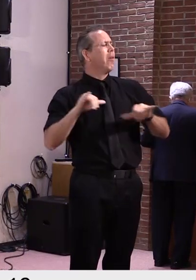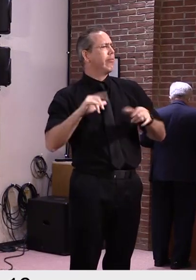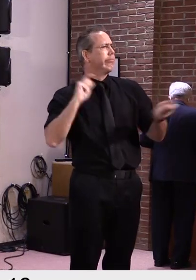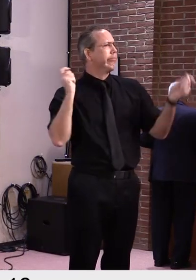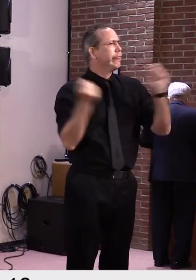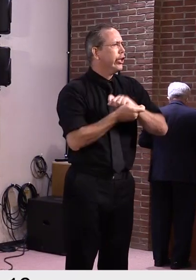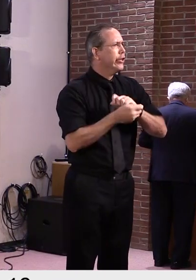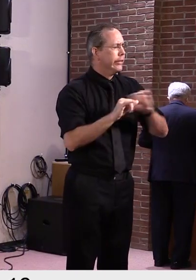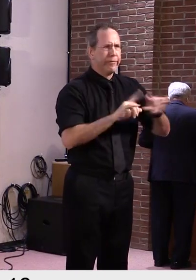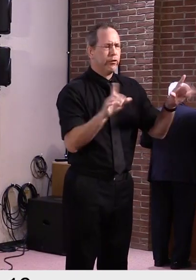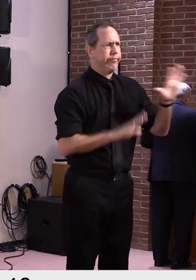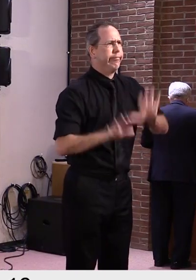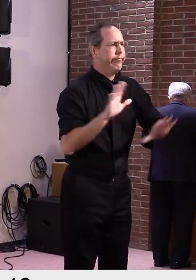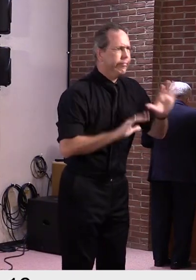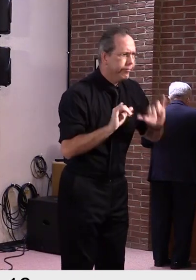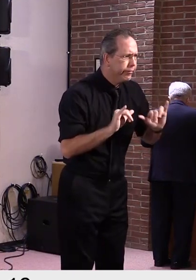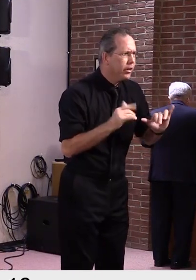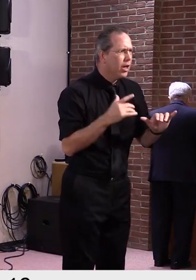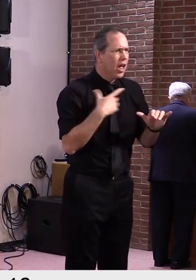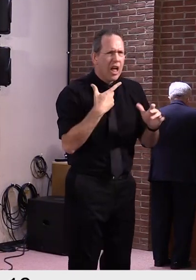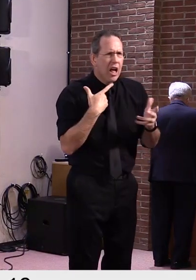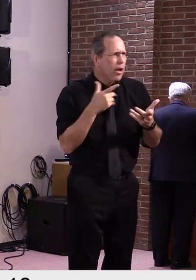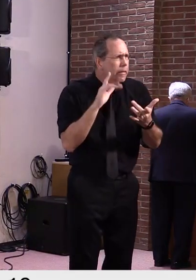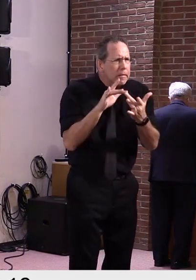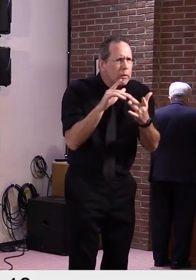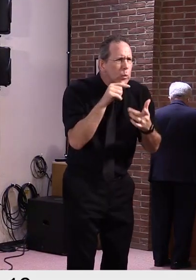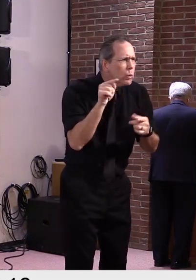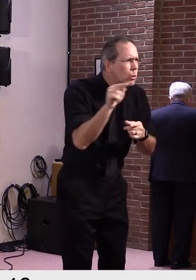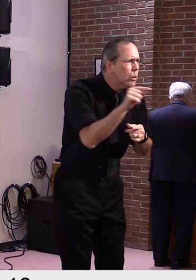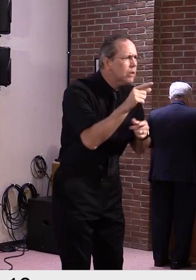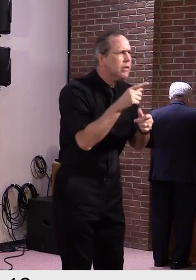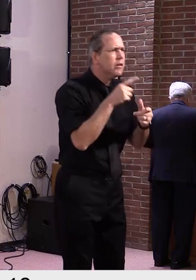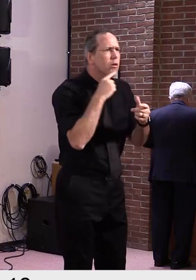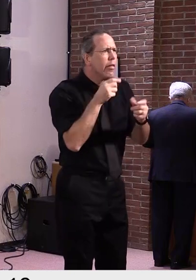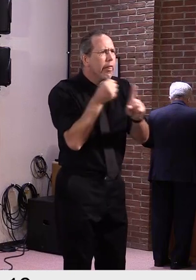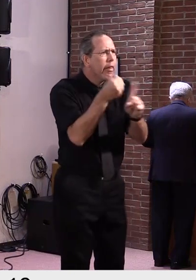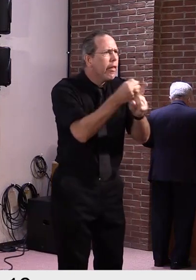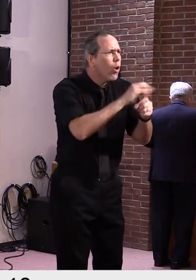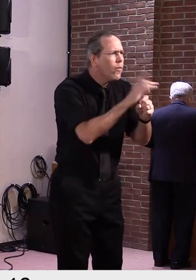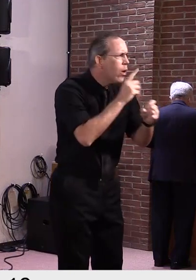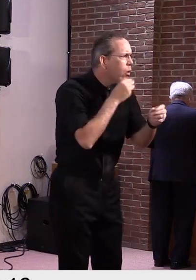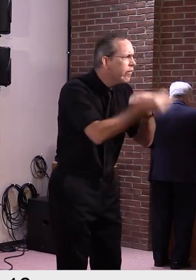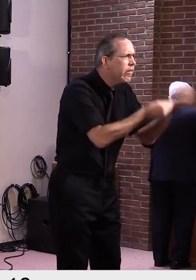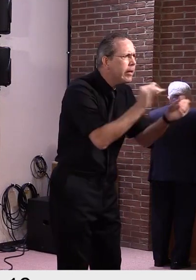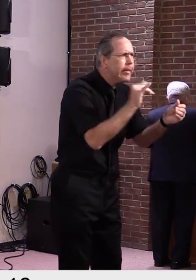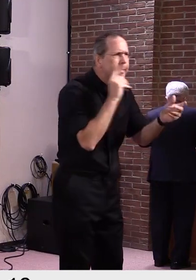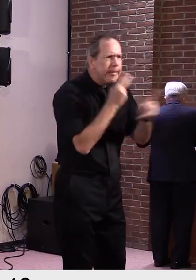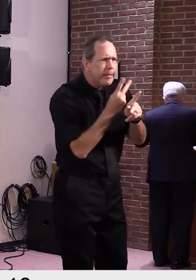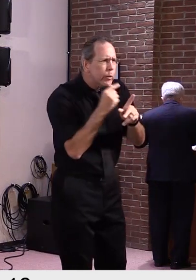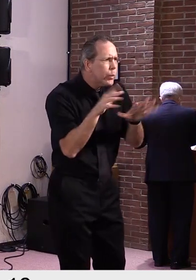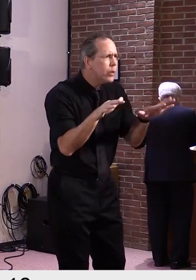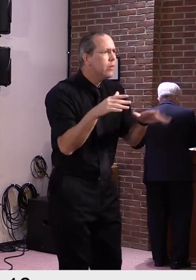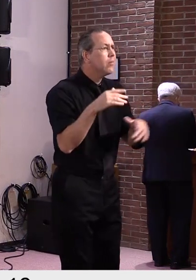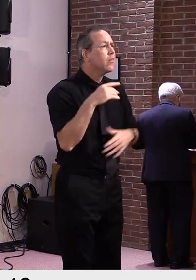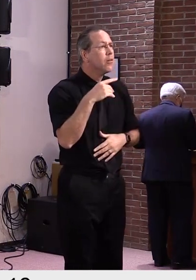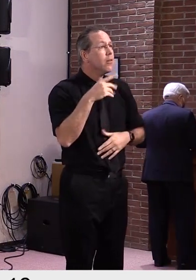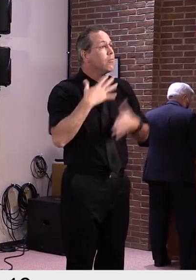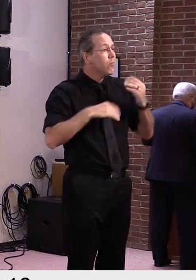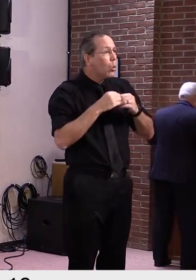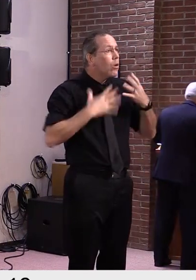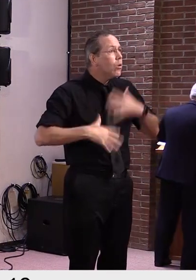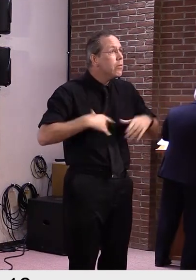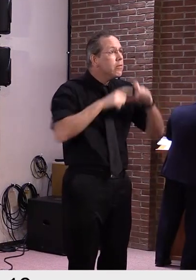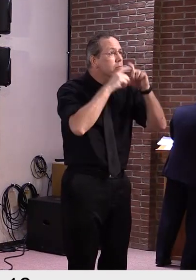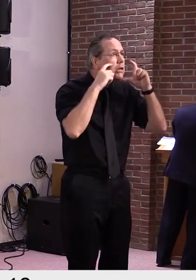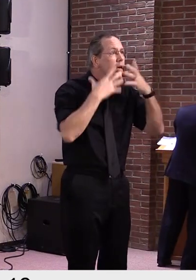tracing capacity to contain the virus and we've increased inventory of PPE. We still have